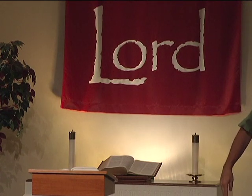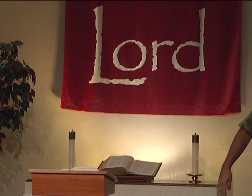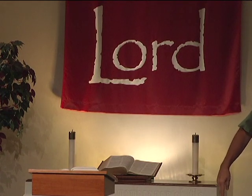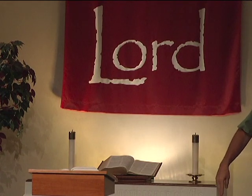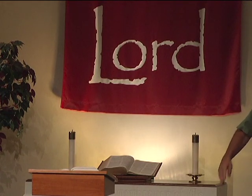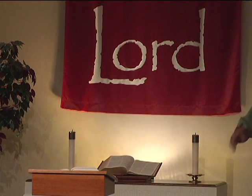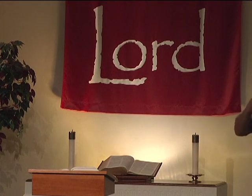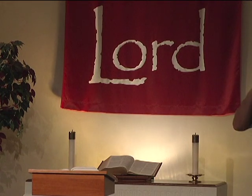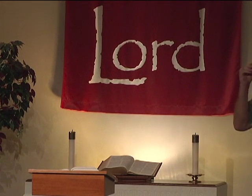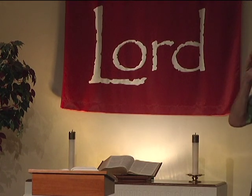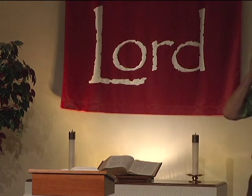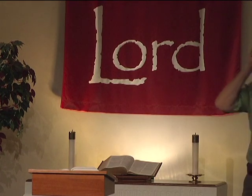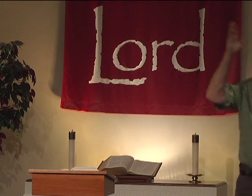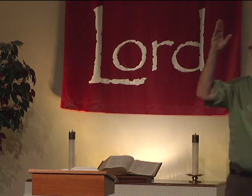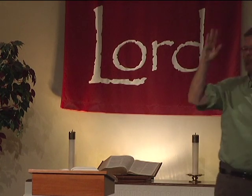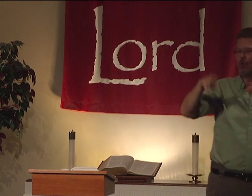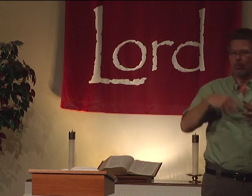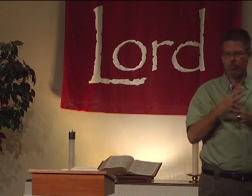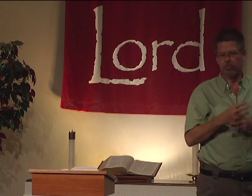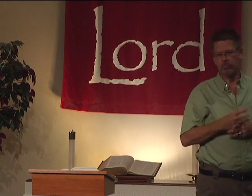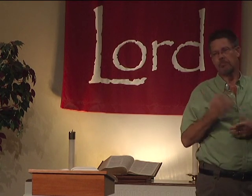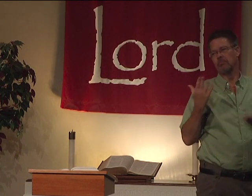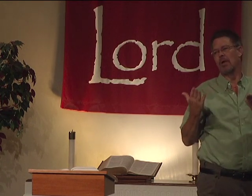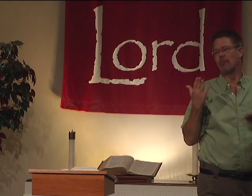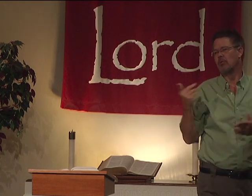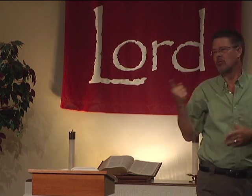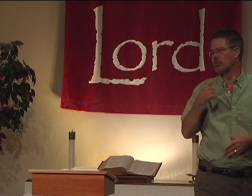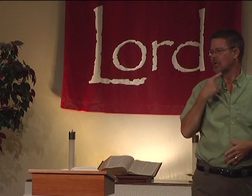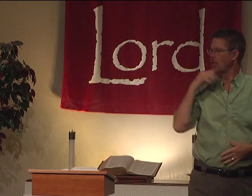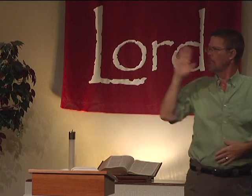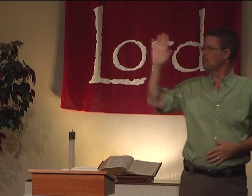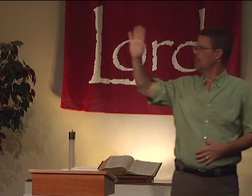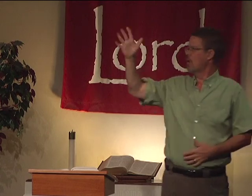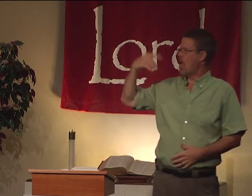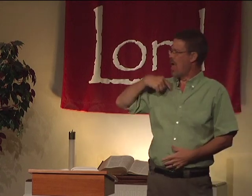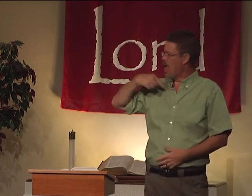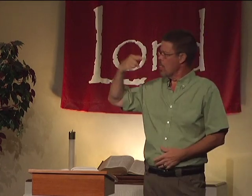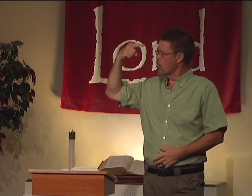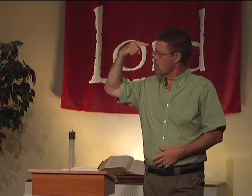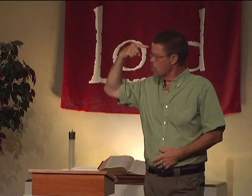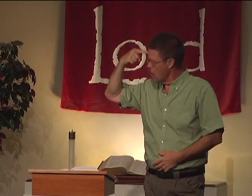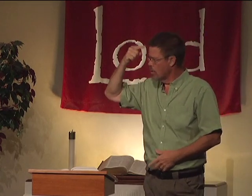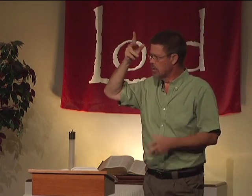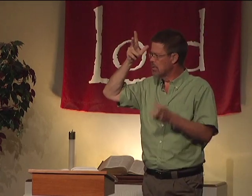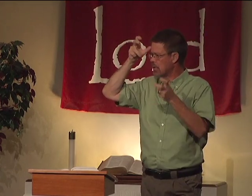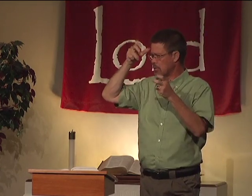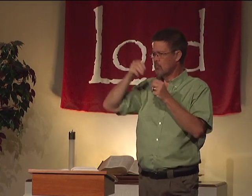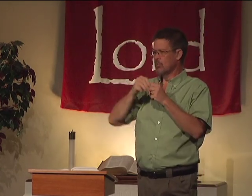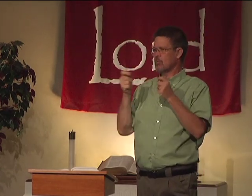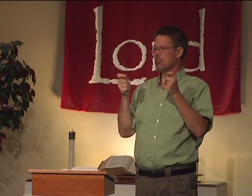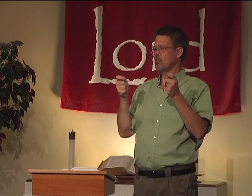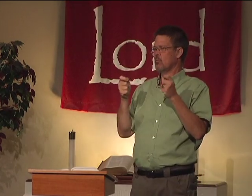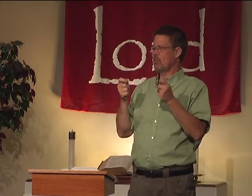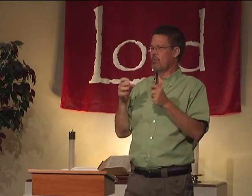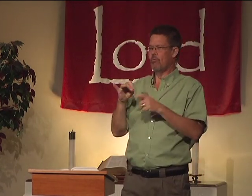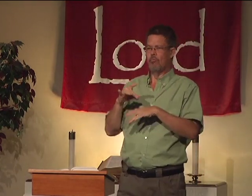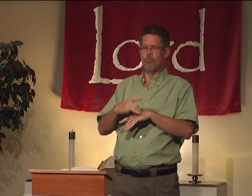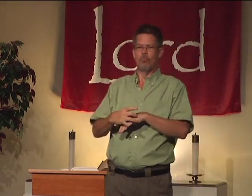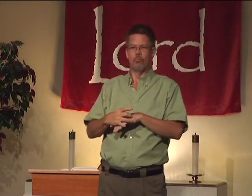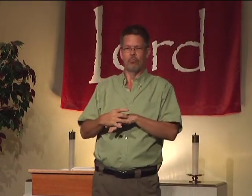and also in the future world. Maybe you say, but you know what? I thought Satan was